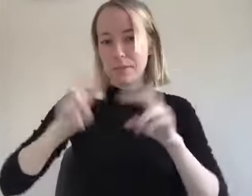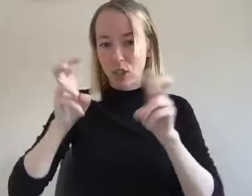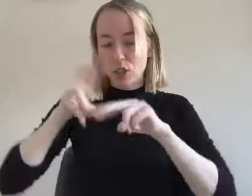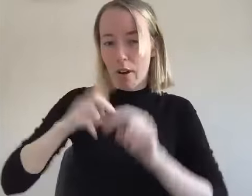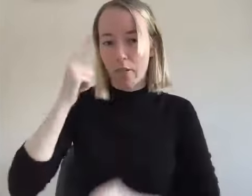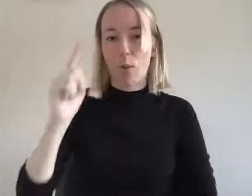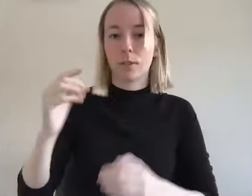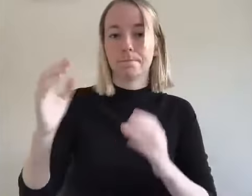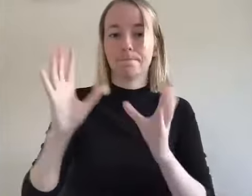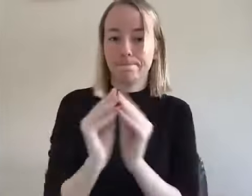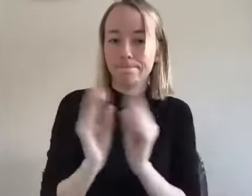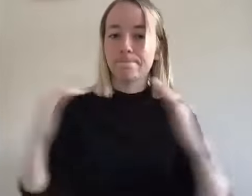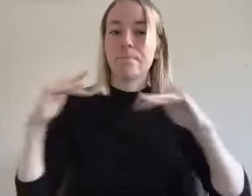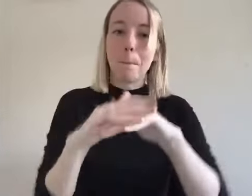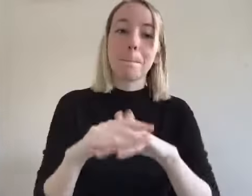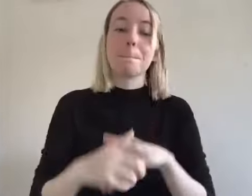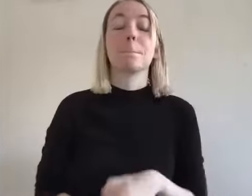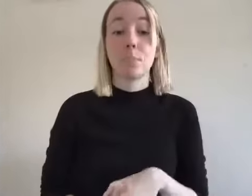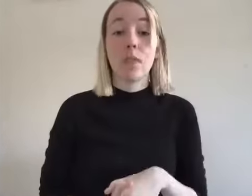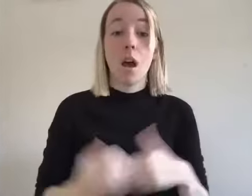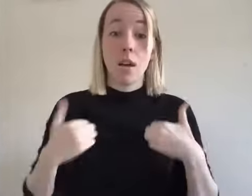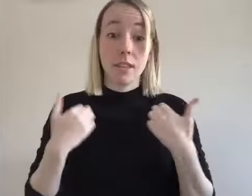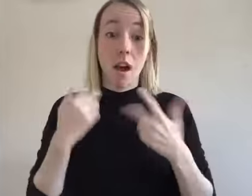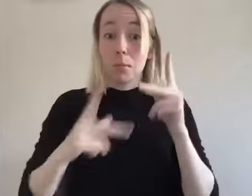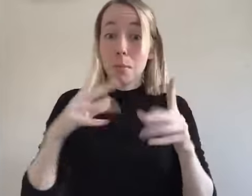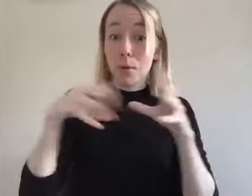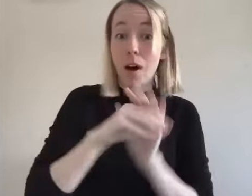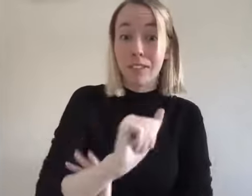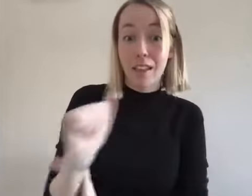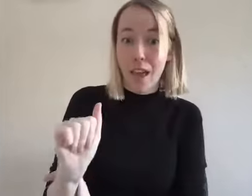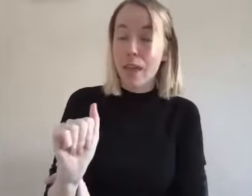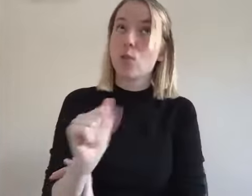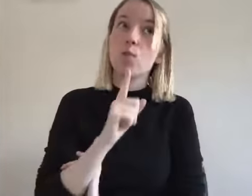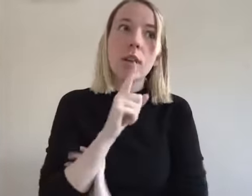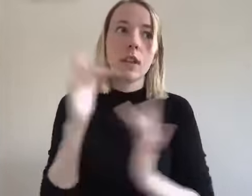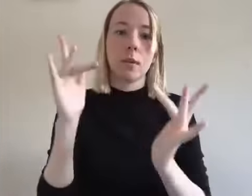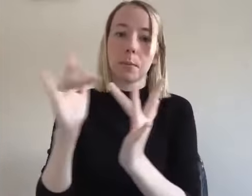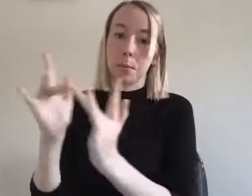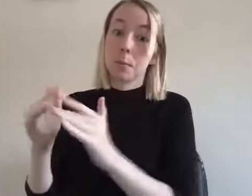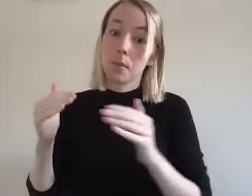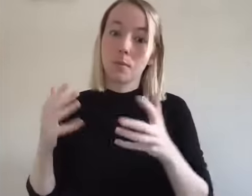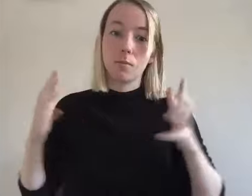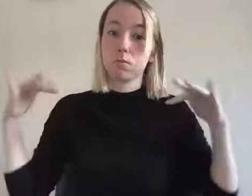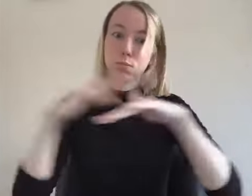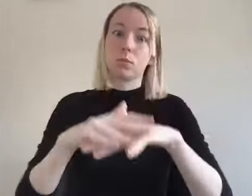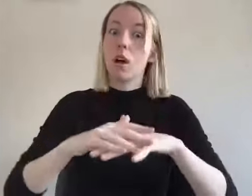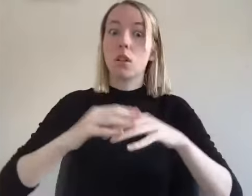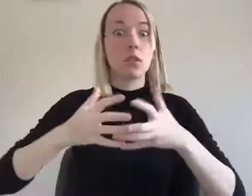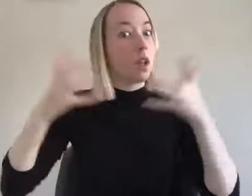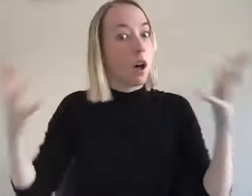um the cool part is that so young people in aa has a huge outreach right young people if anybody here is familiar with young people in aa they are